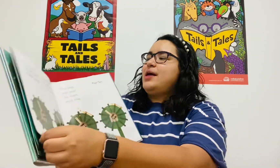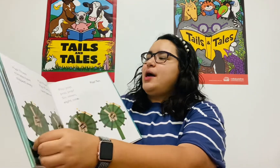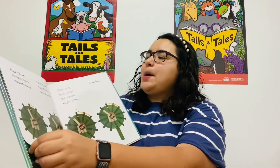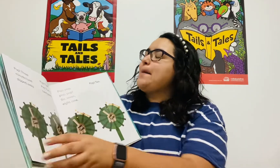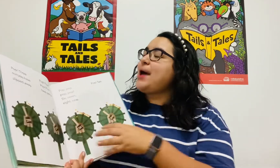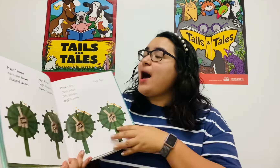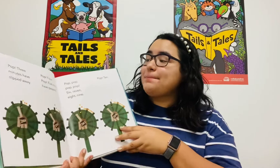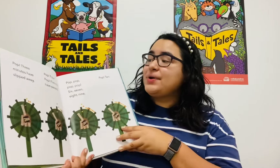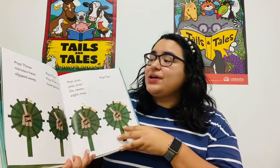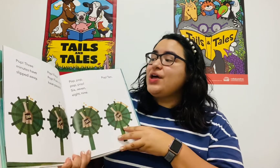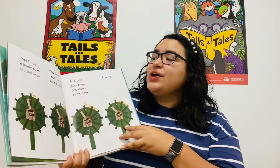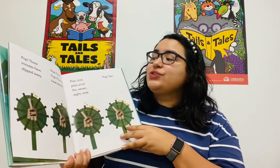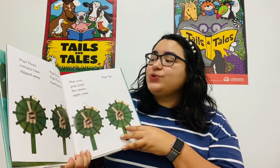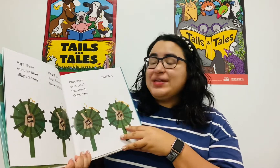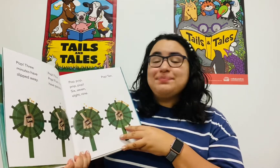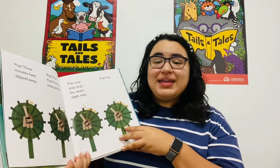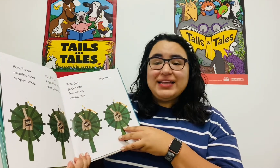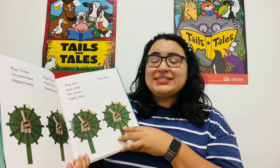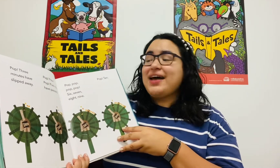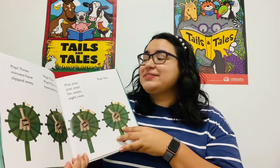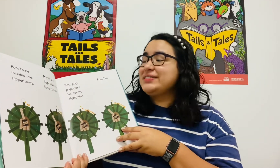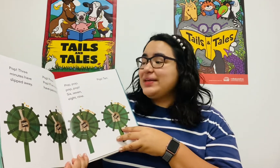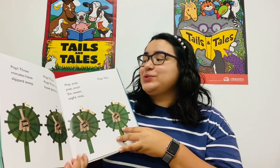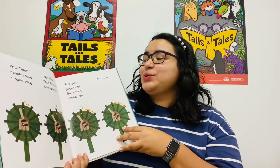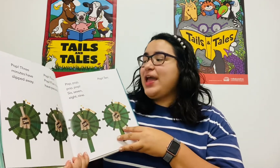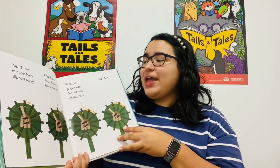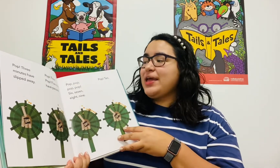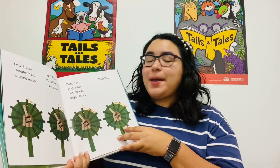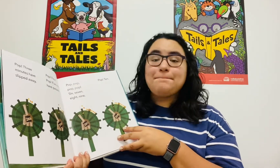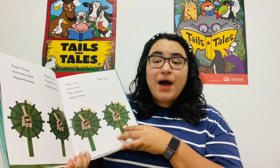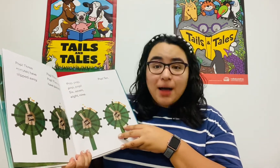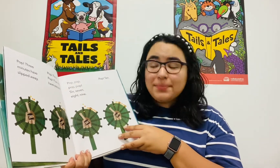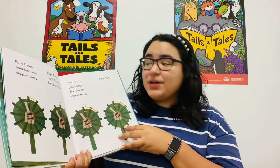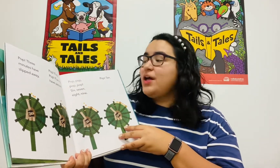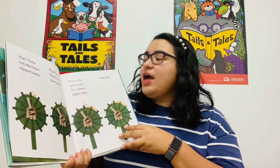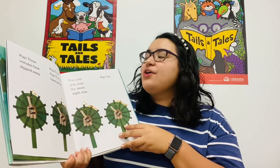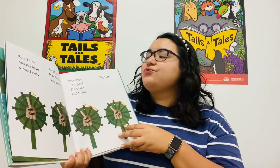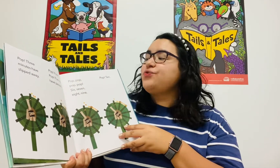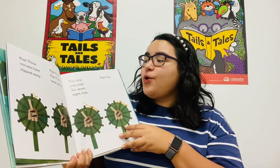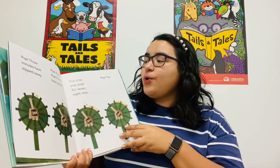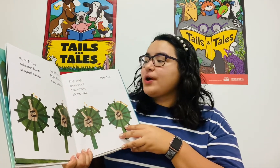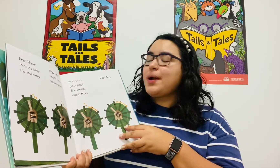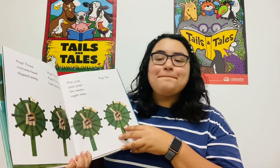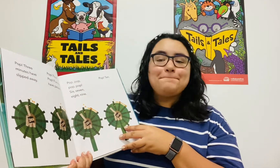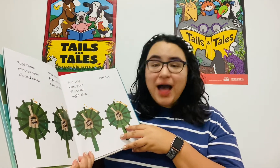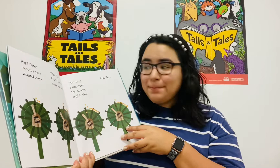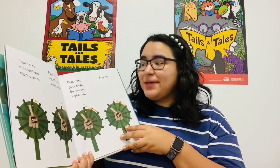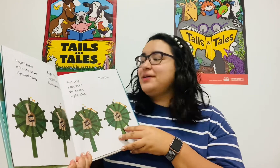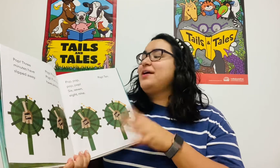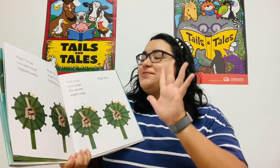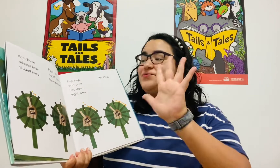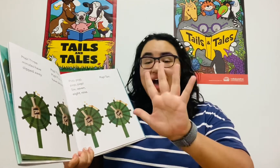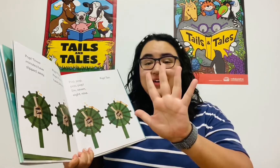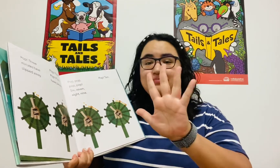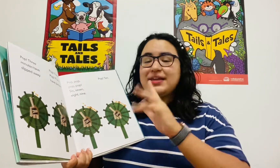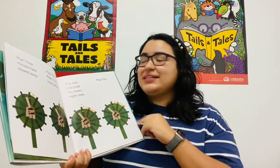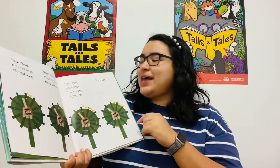Pop! Three minutes have slipped away. Pop! Four. Pop! Five minutes have